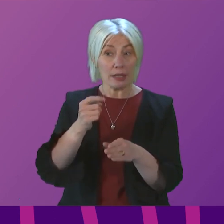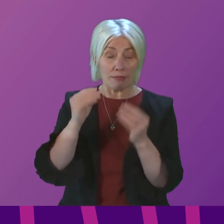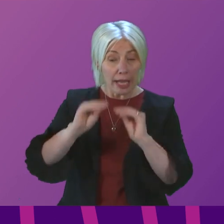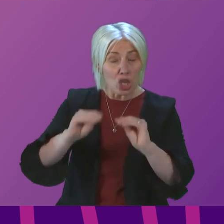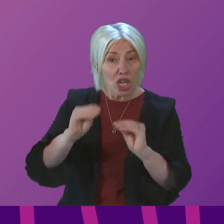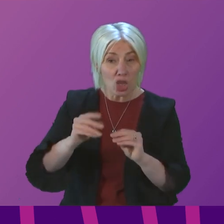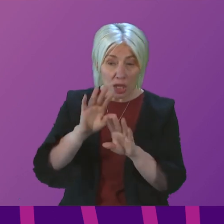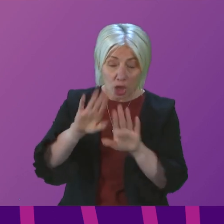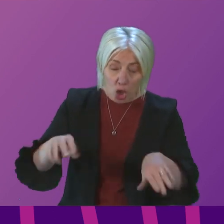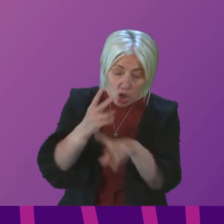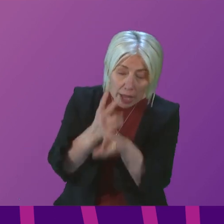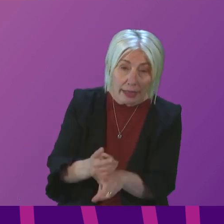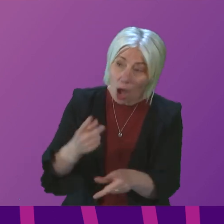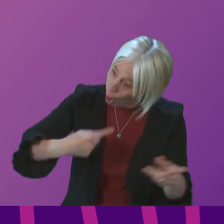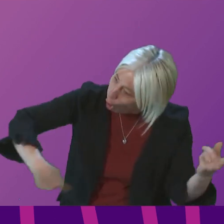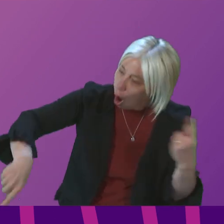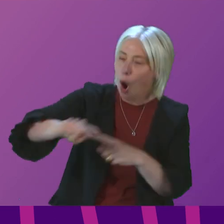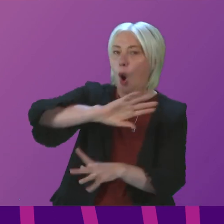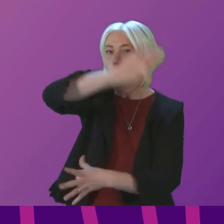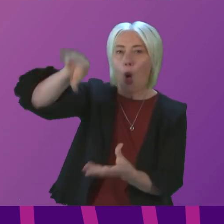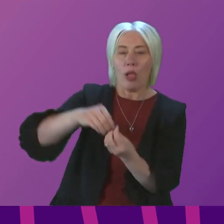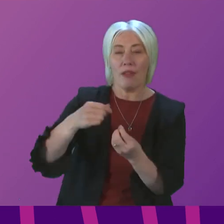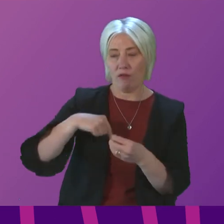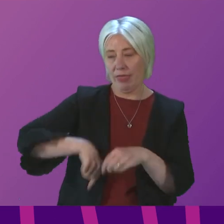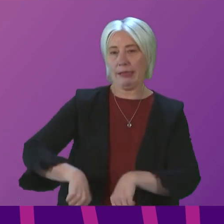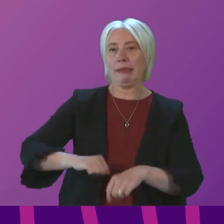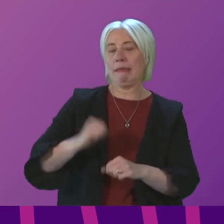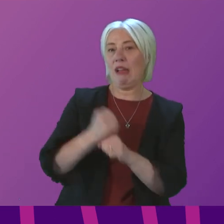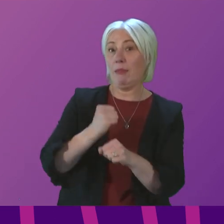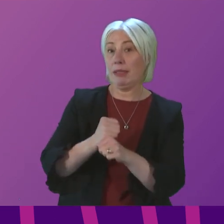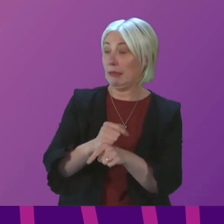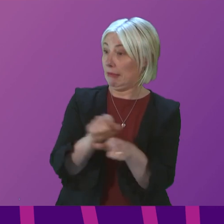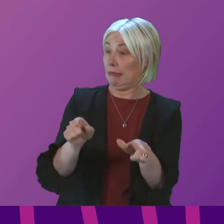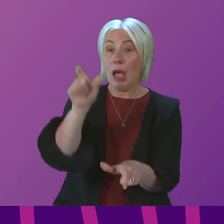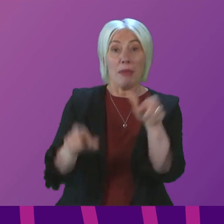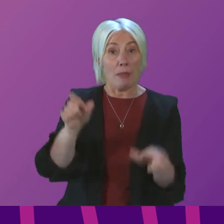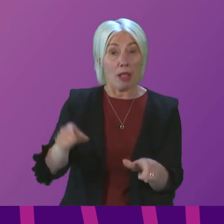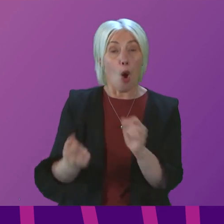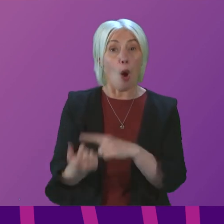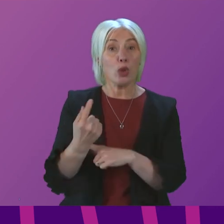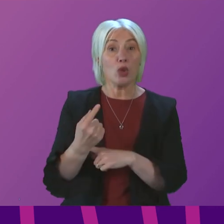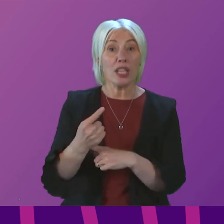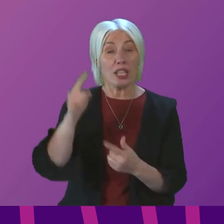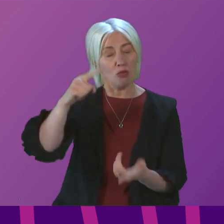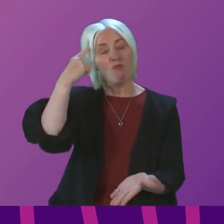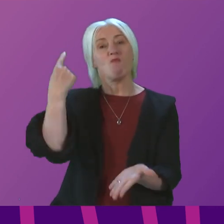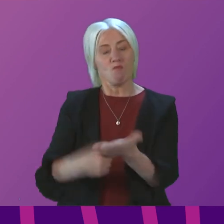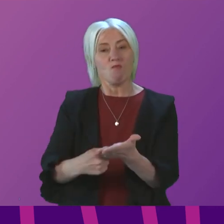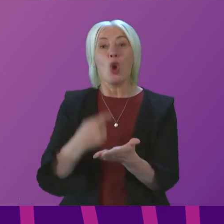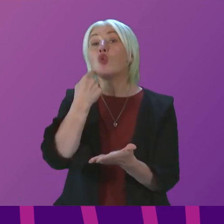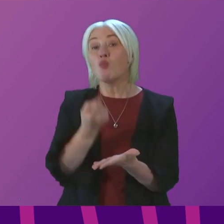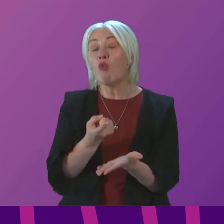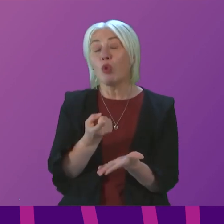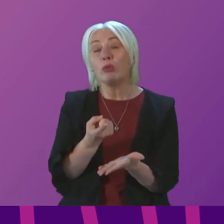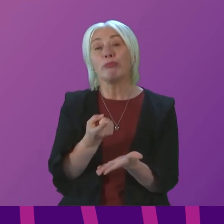that delivered by this government. And of course, people will have the opportunity to cast their verdict on all of this tomorrow.